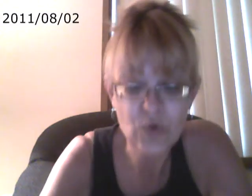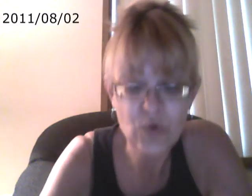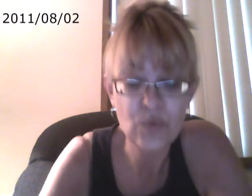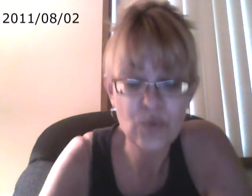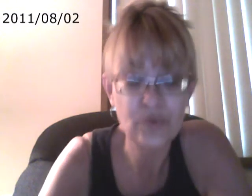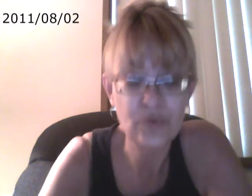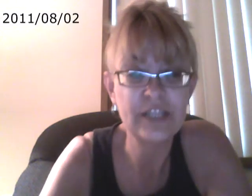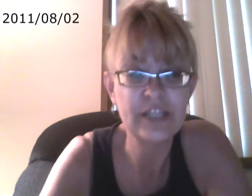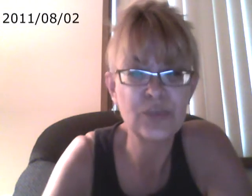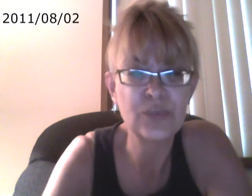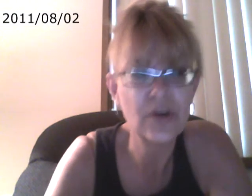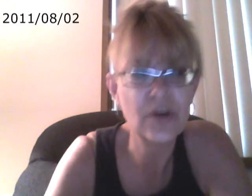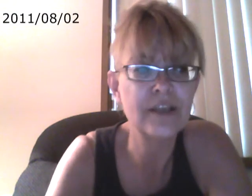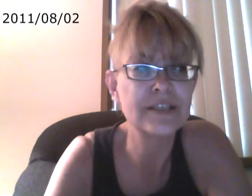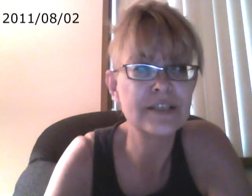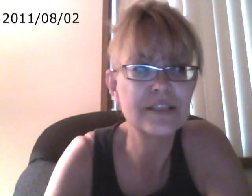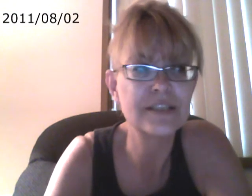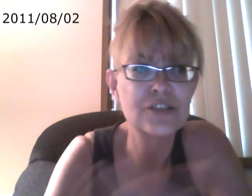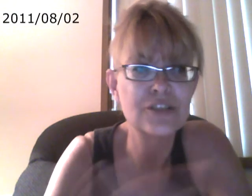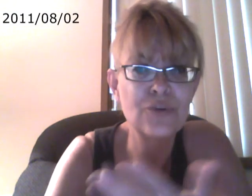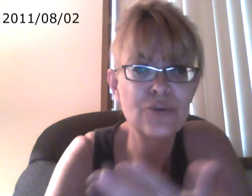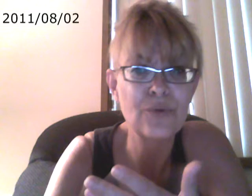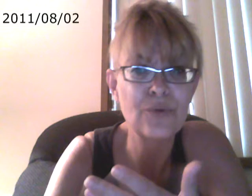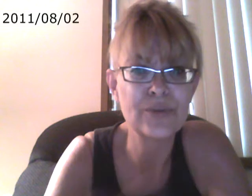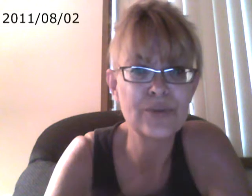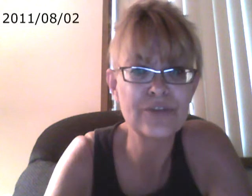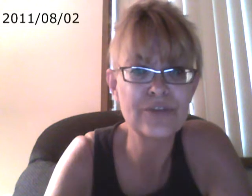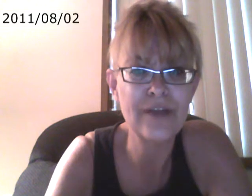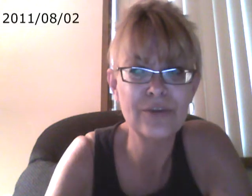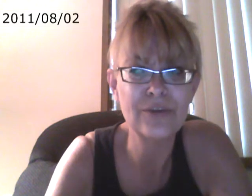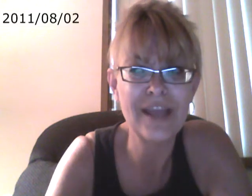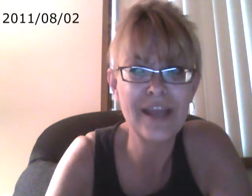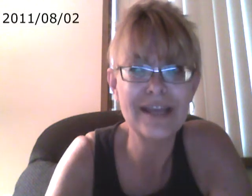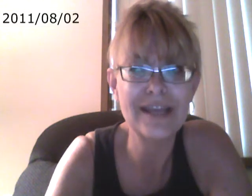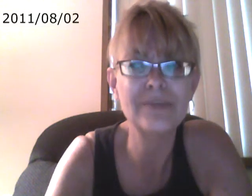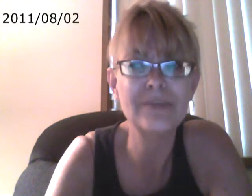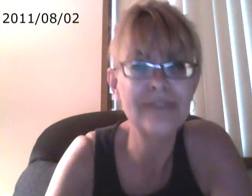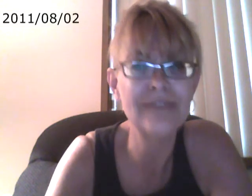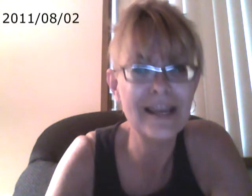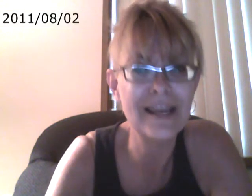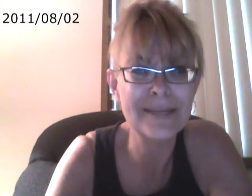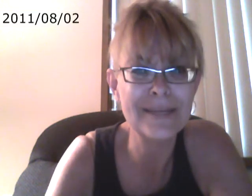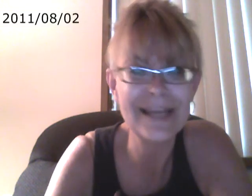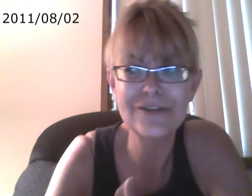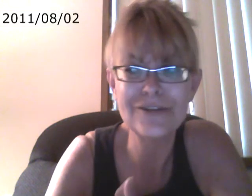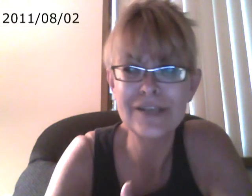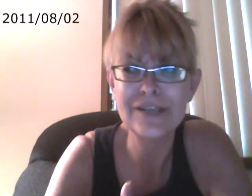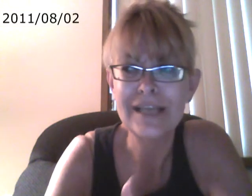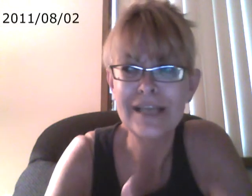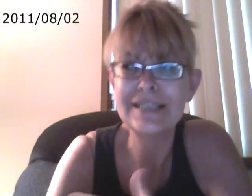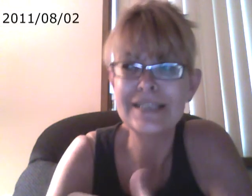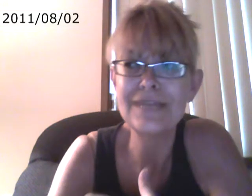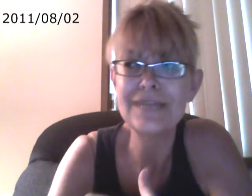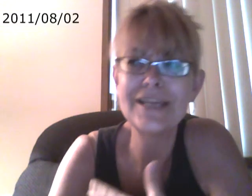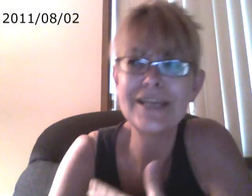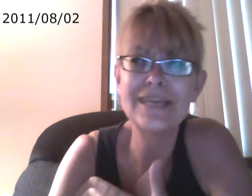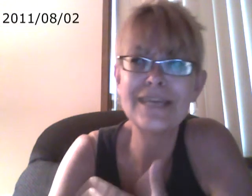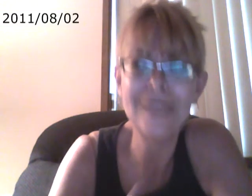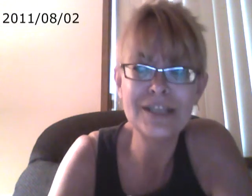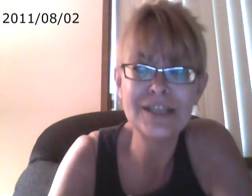where we need to work on is show your own personal value and uplift anybody else instead of taking advantage of